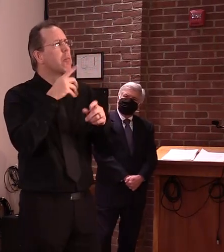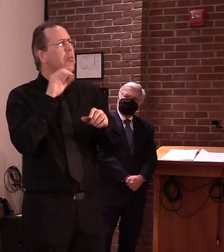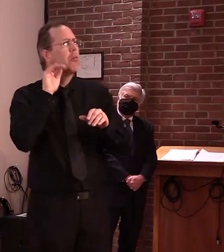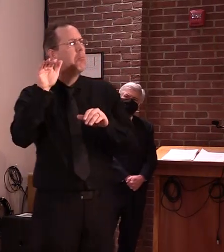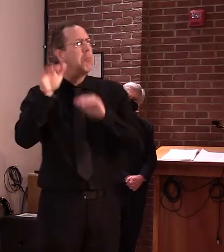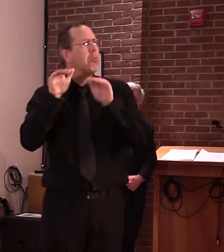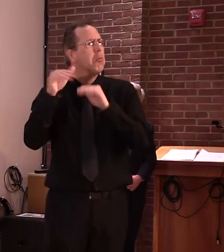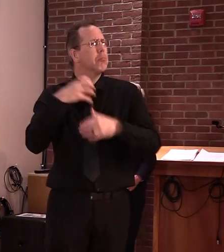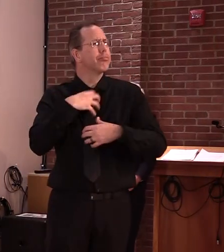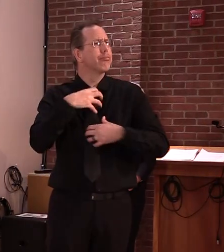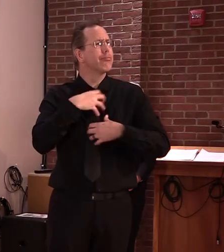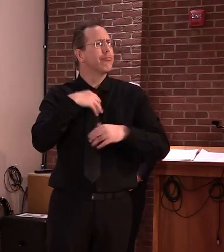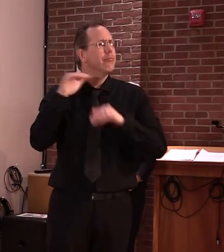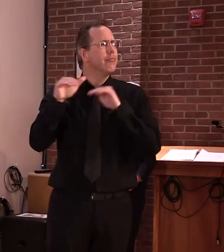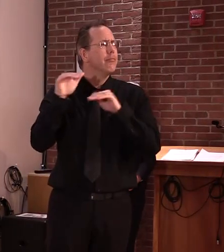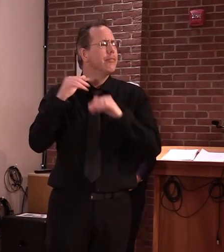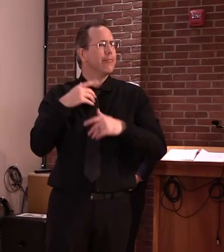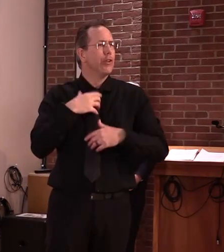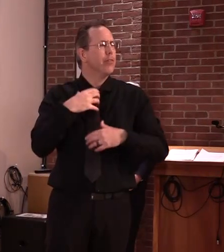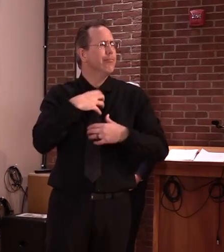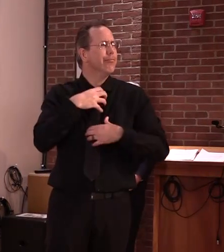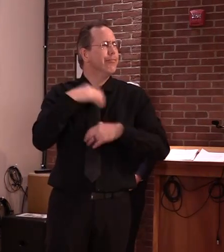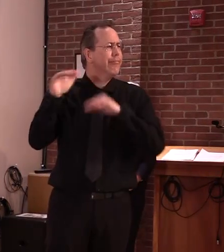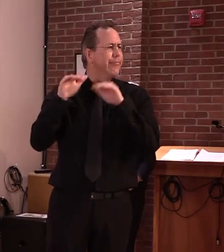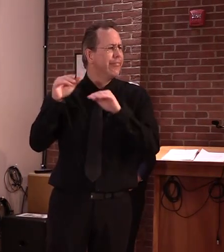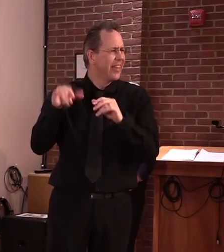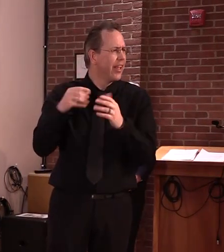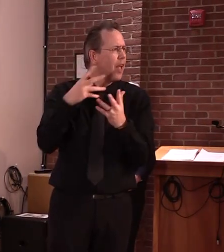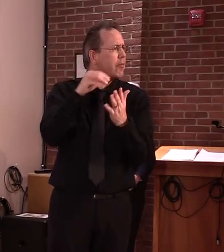uh, I don't know. Is Commissioner Scherling on the line?